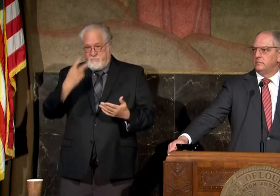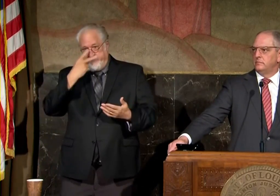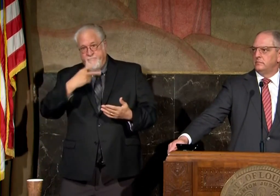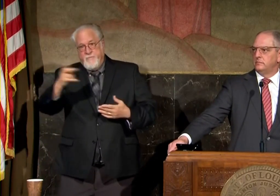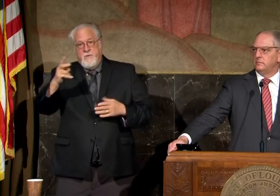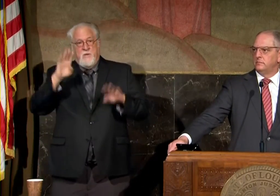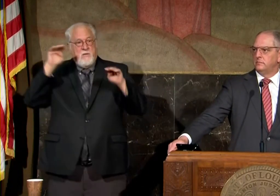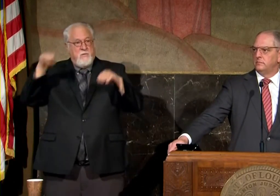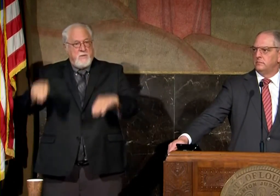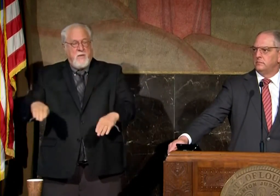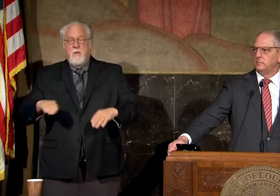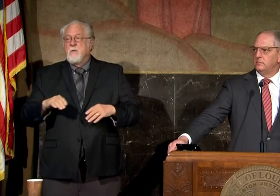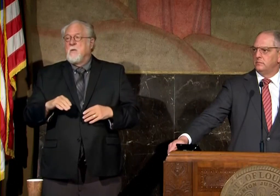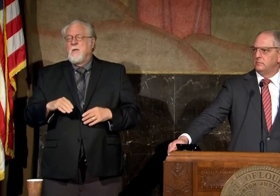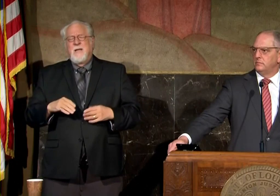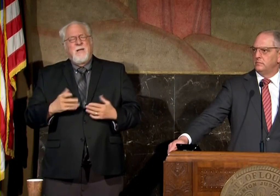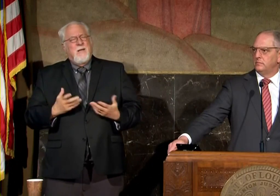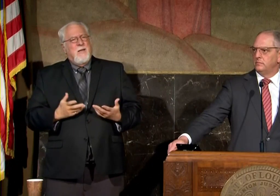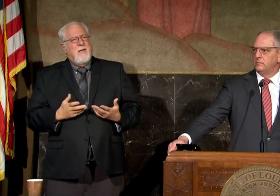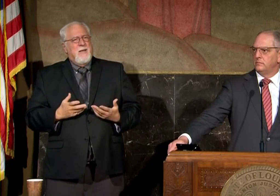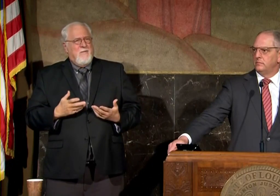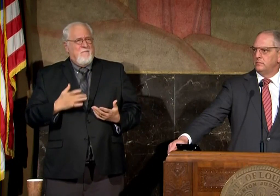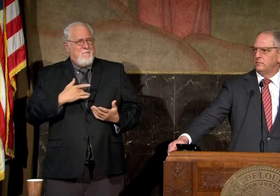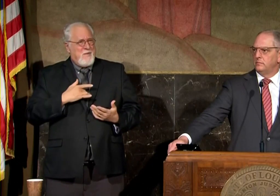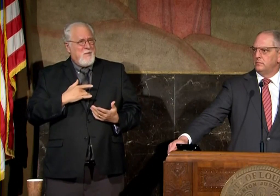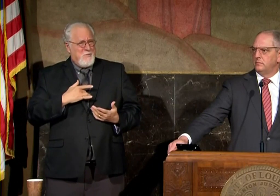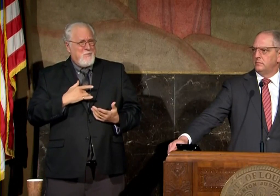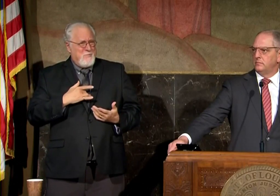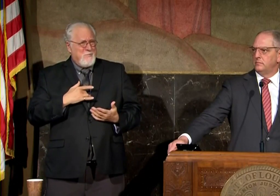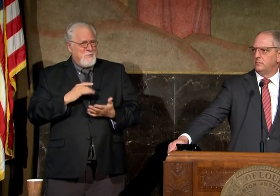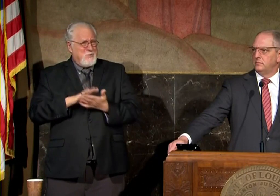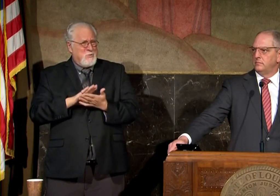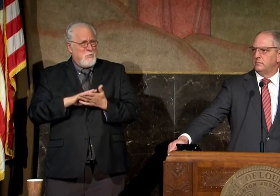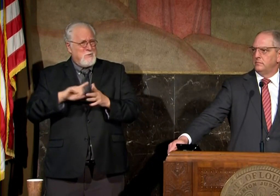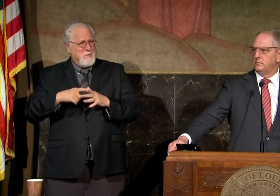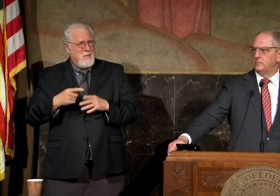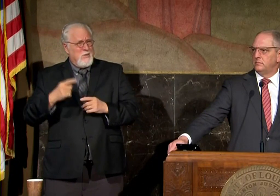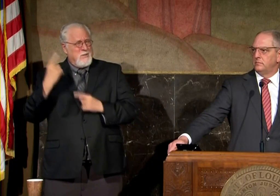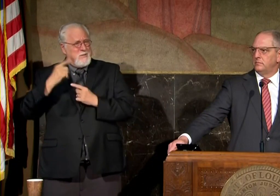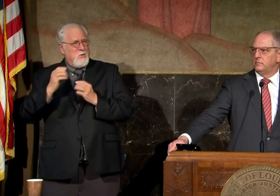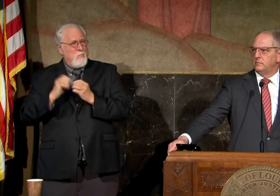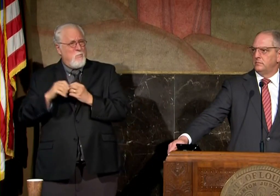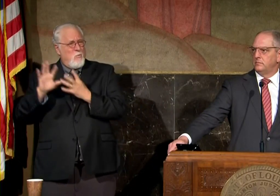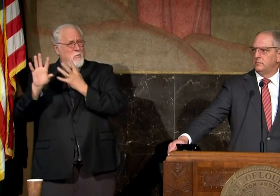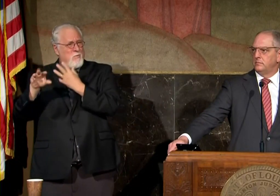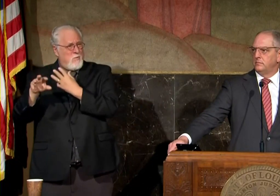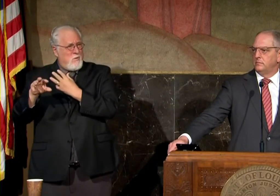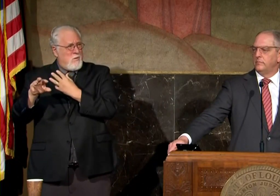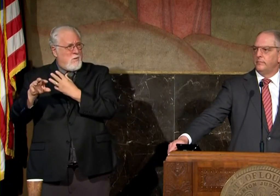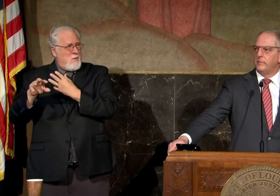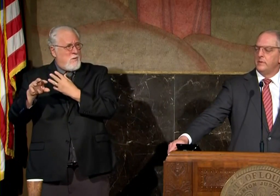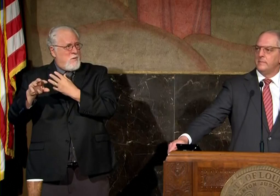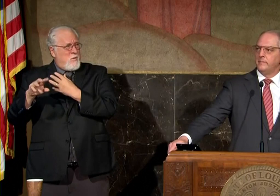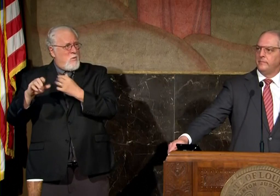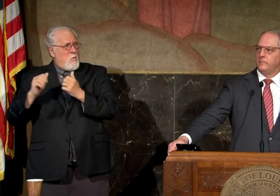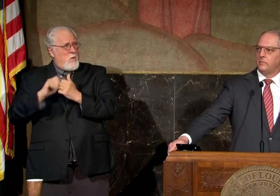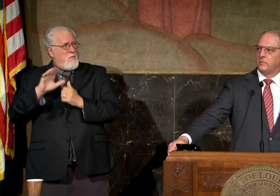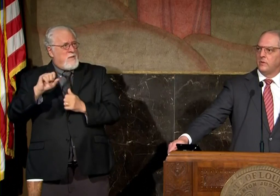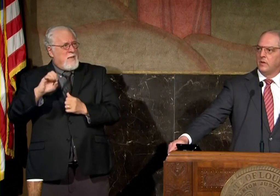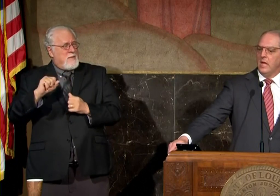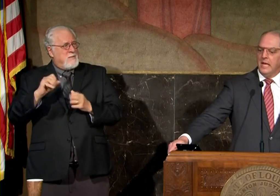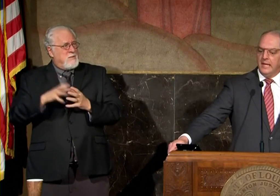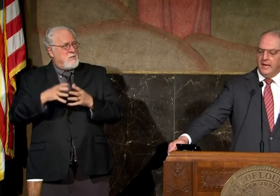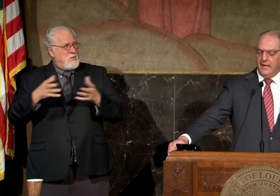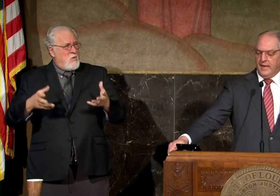right now is it kind of inevitable that we're seeing schools start to consider more virtual options with cases still hovering as